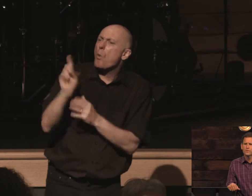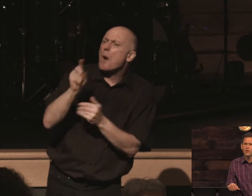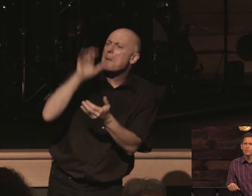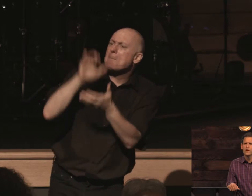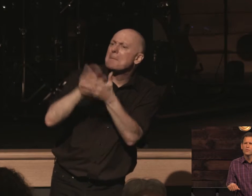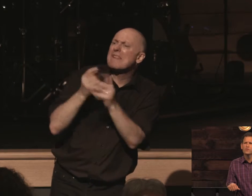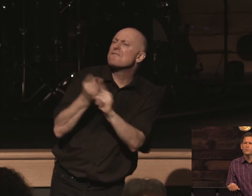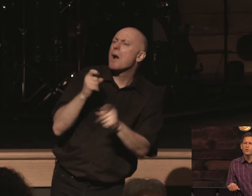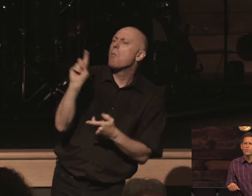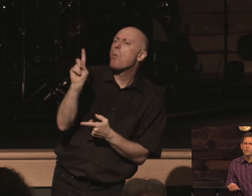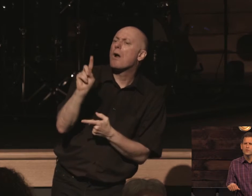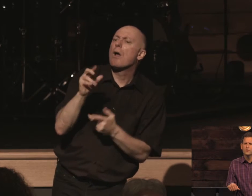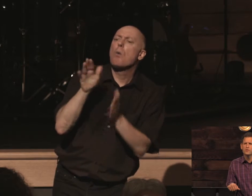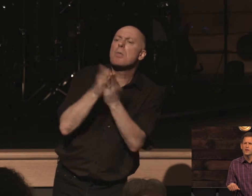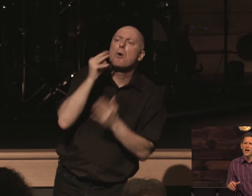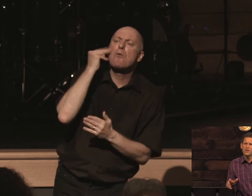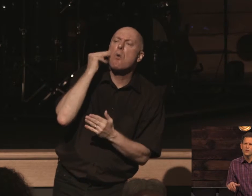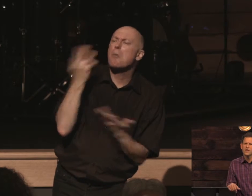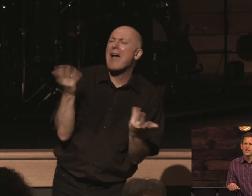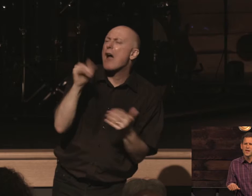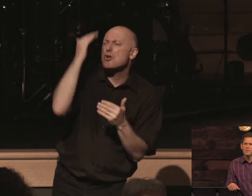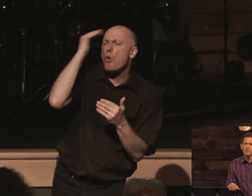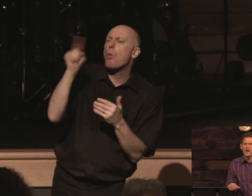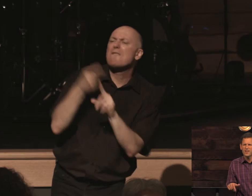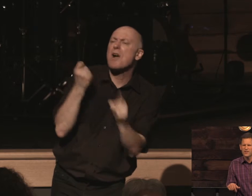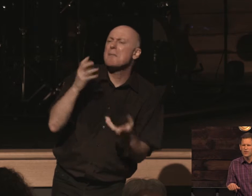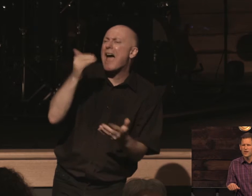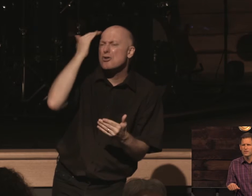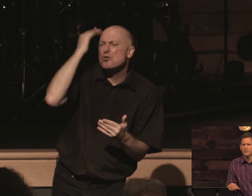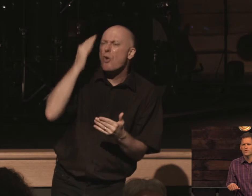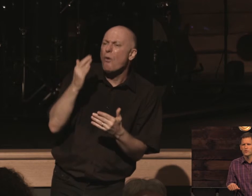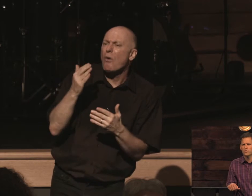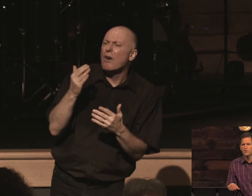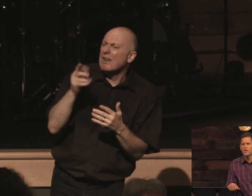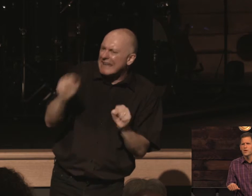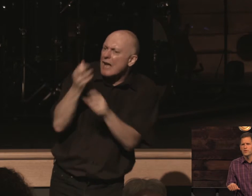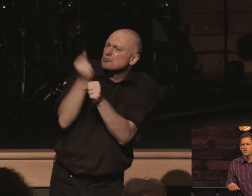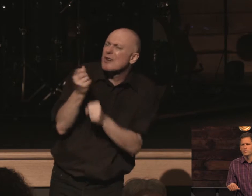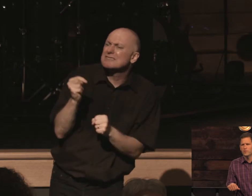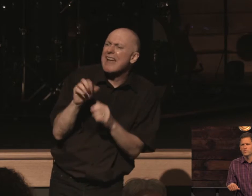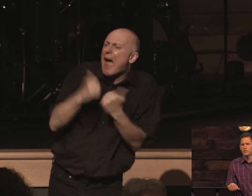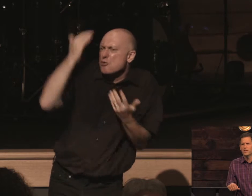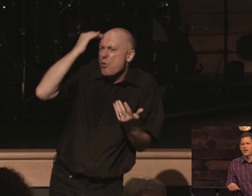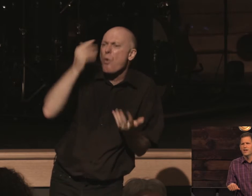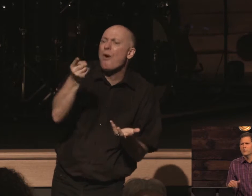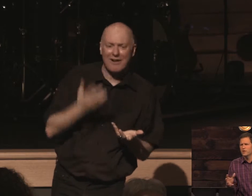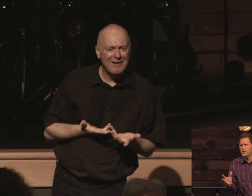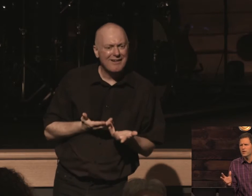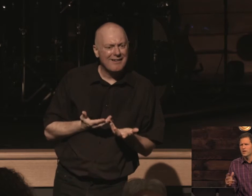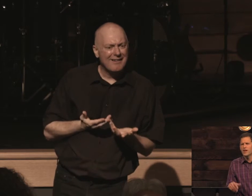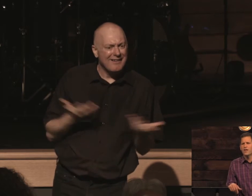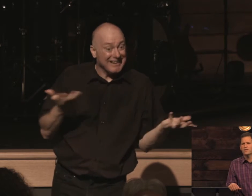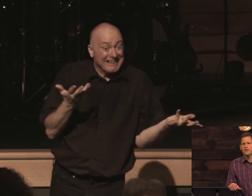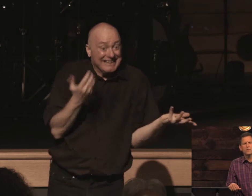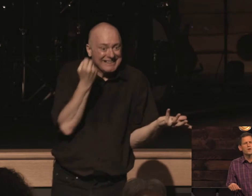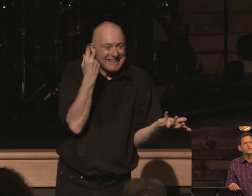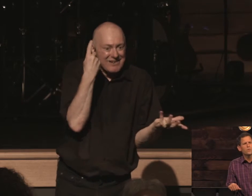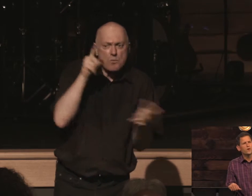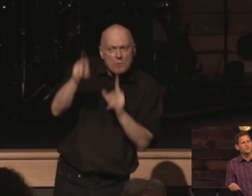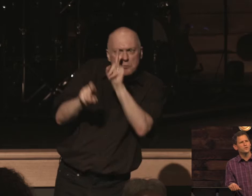from what's the book of mormon to you how do you know where that came from how do you know that it's a trustworthy piece of scripture and where what did all this stuff remember it was 1.2